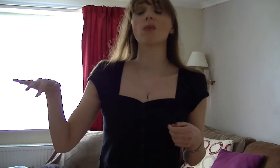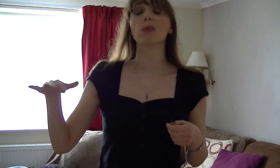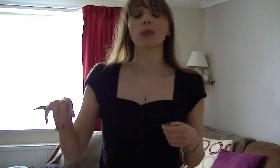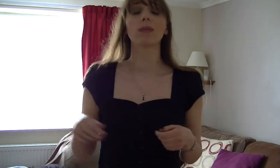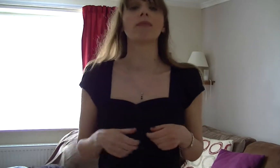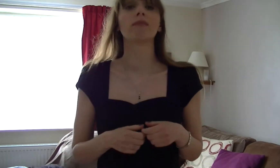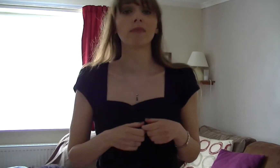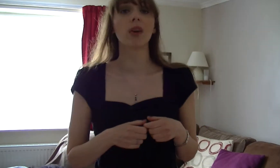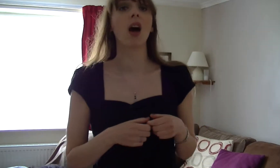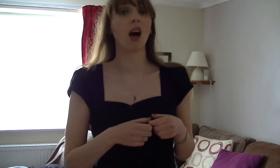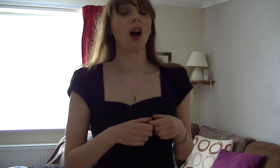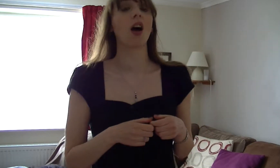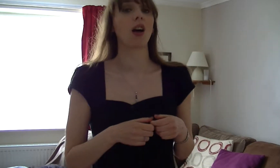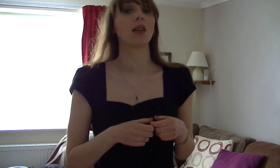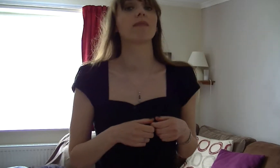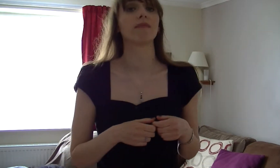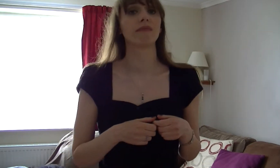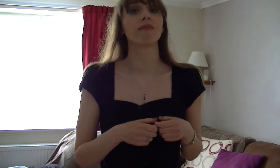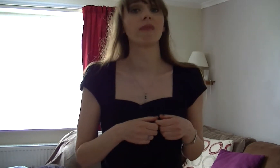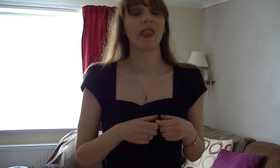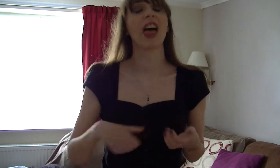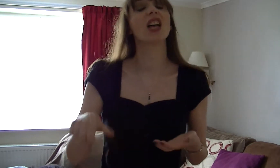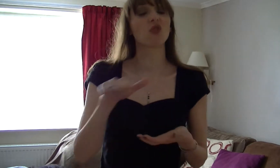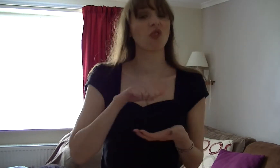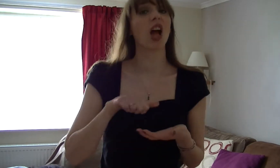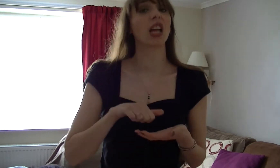Uh-huh, that's right